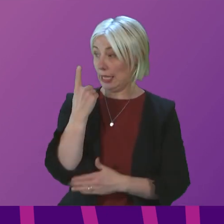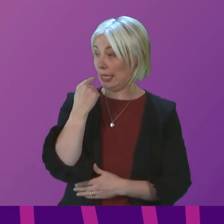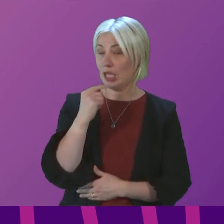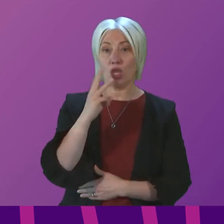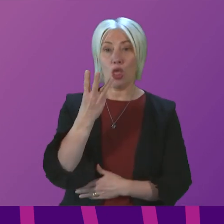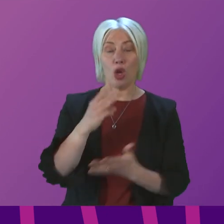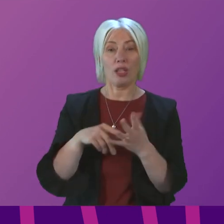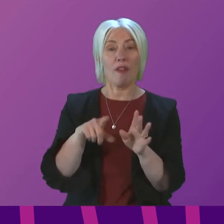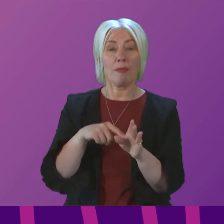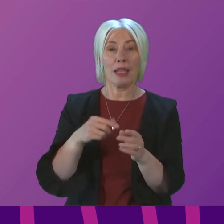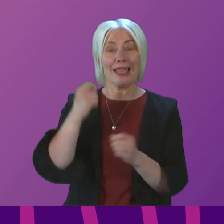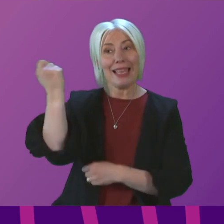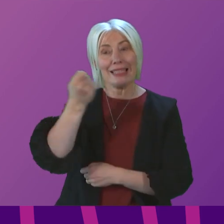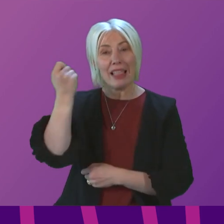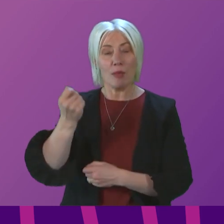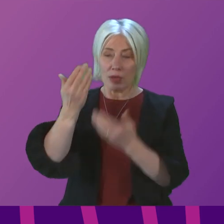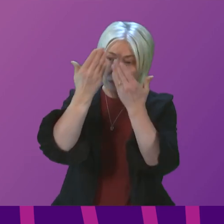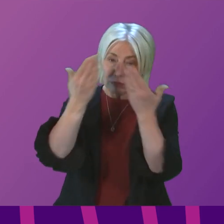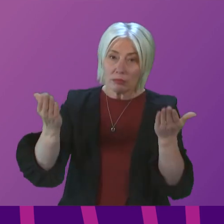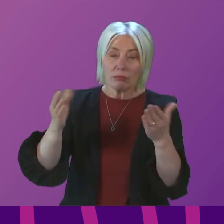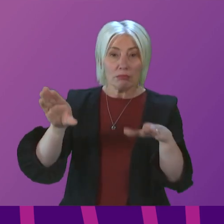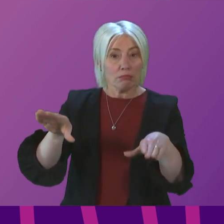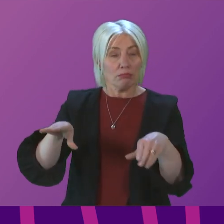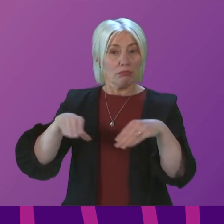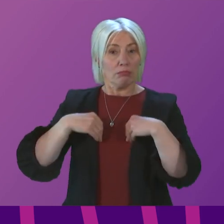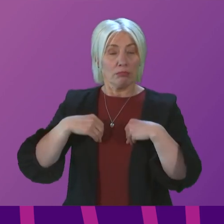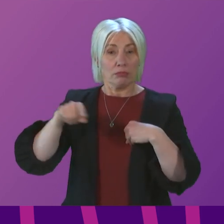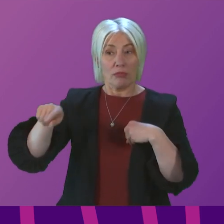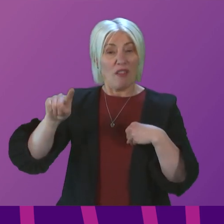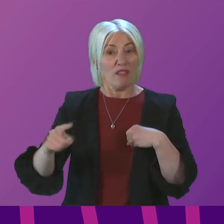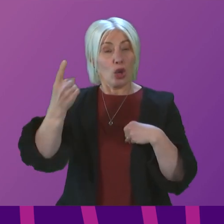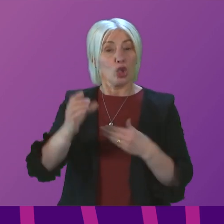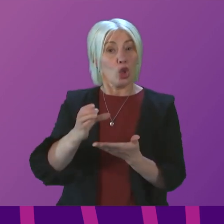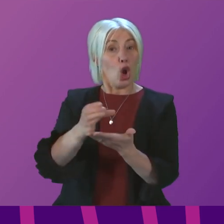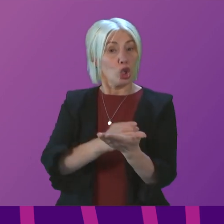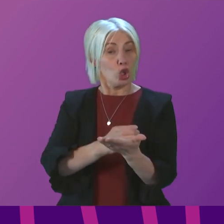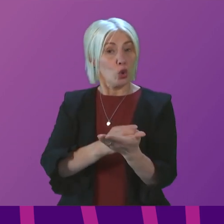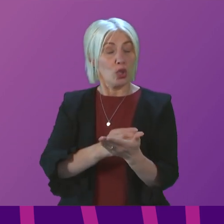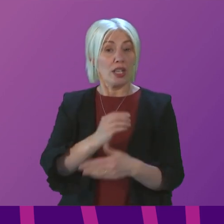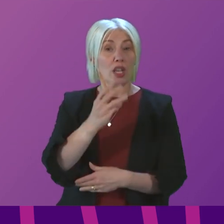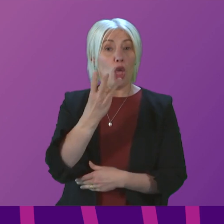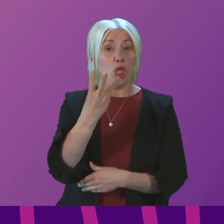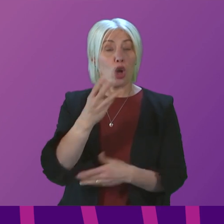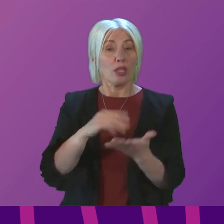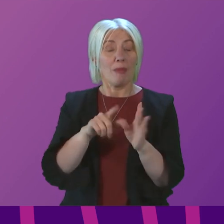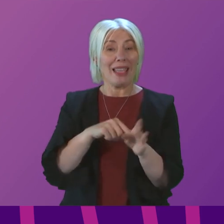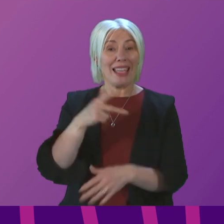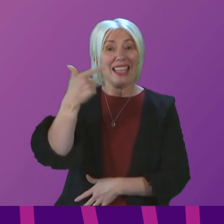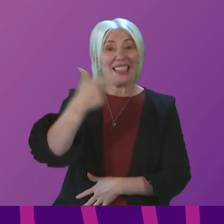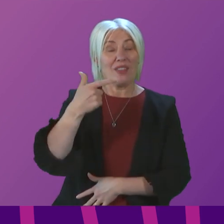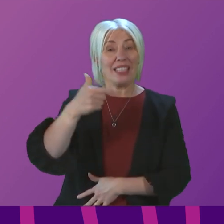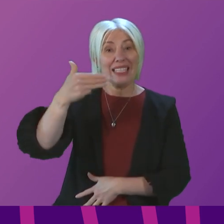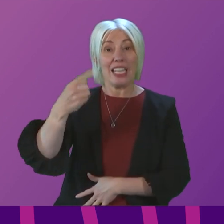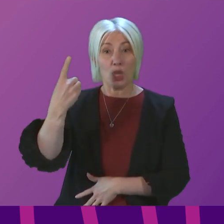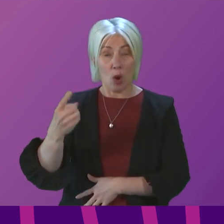celebrating and commemorating the declaration and adoption of Poland's first constitution on 3rd of May, 1791, particularly